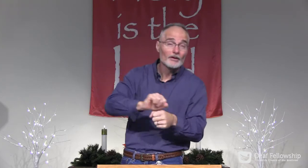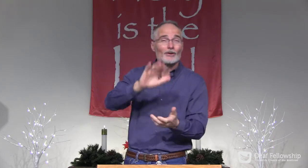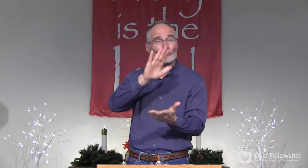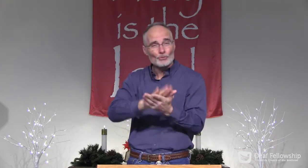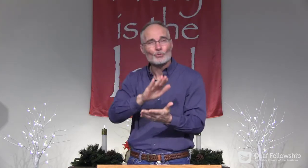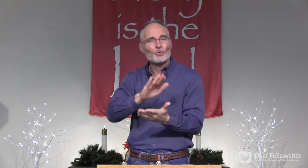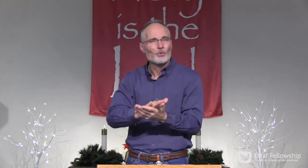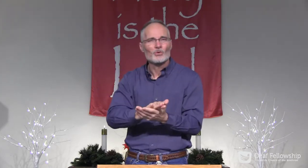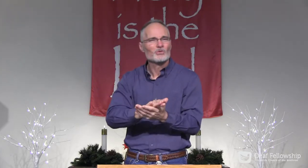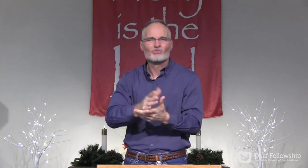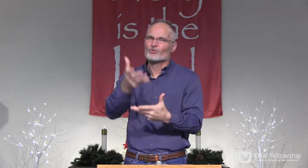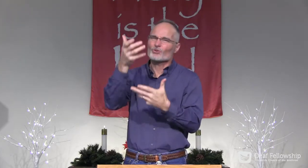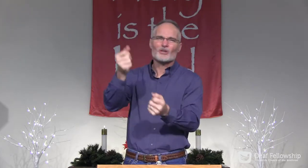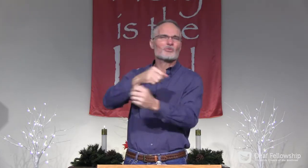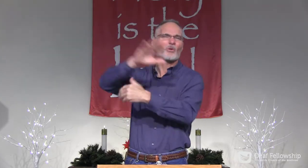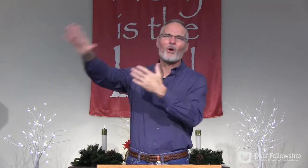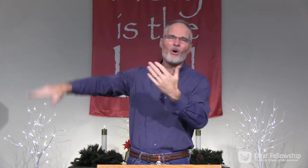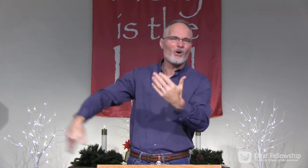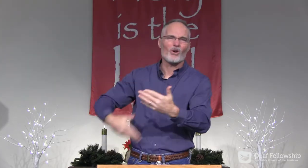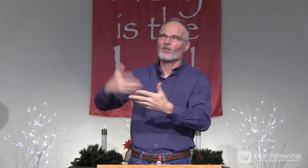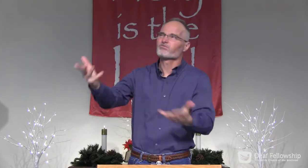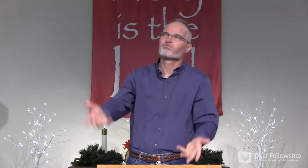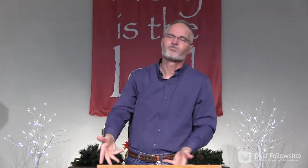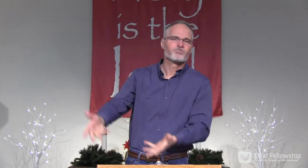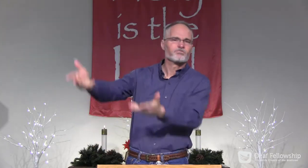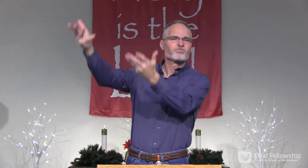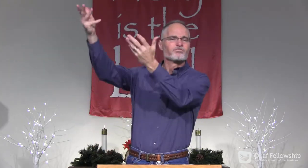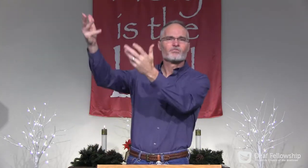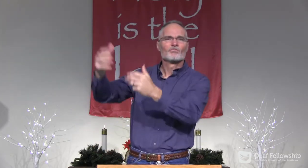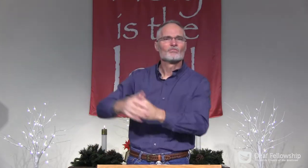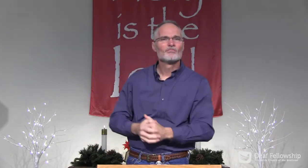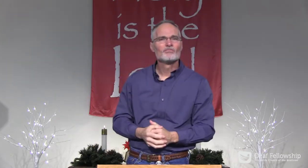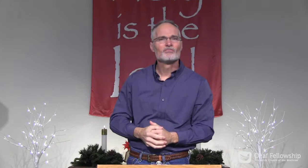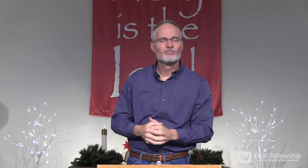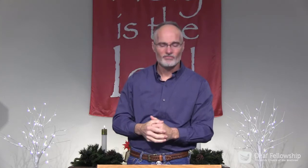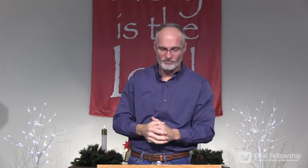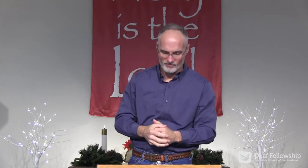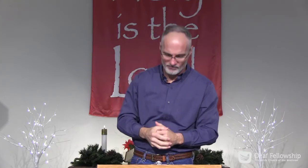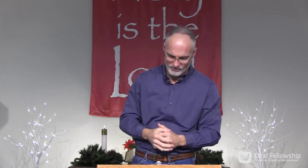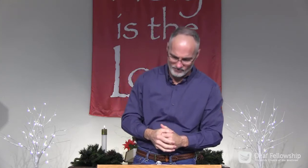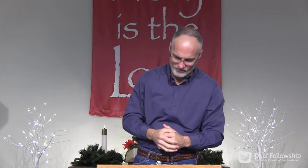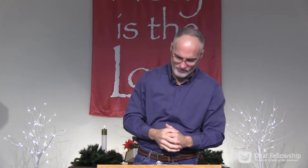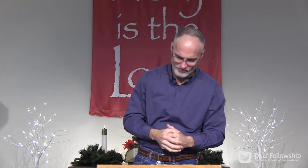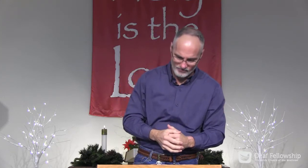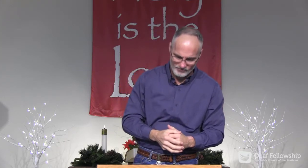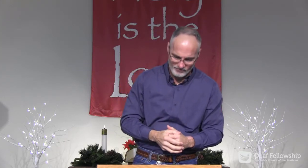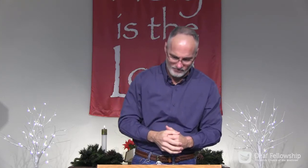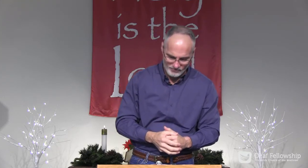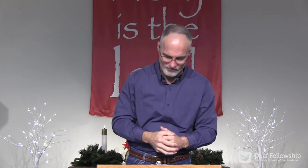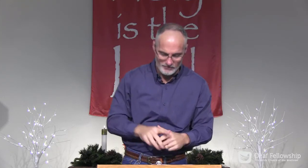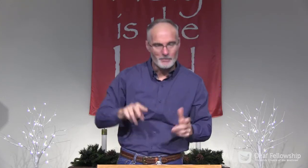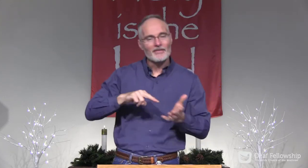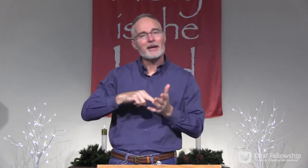your relationship with your parents, your work, your school, all of it. you can give to Him.